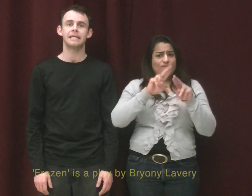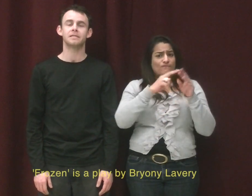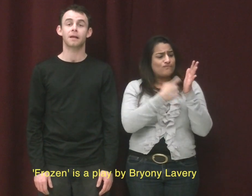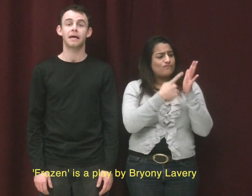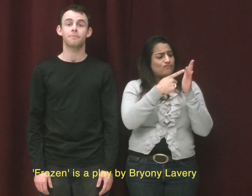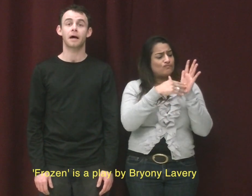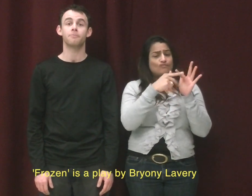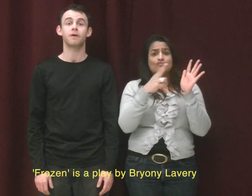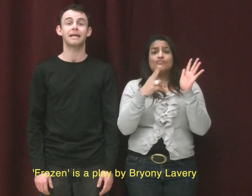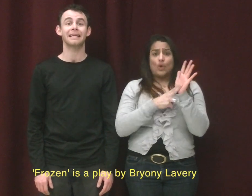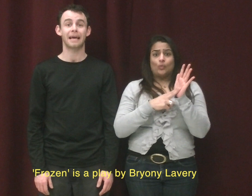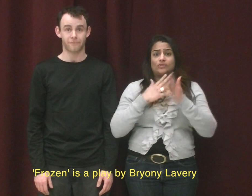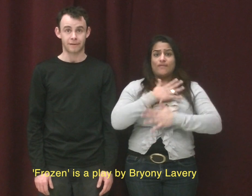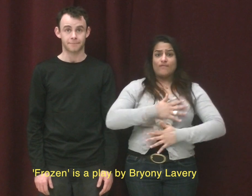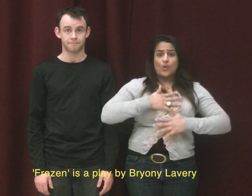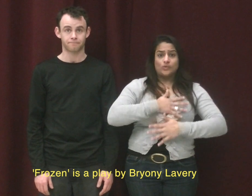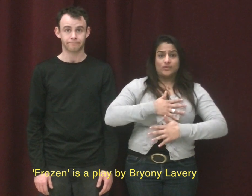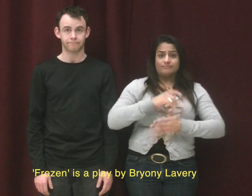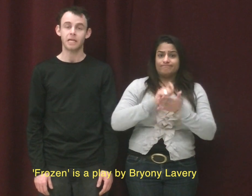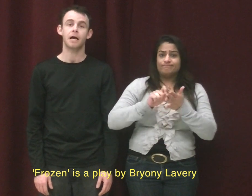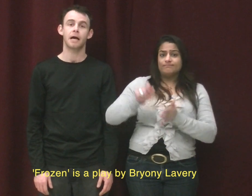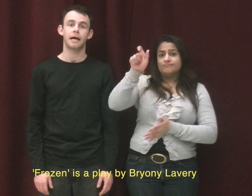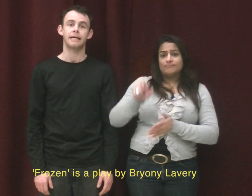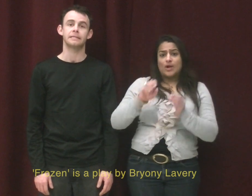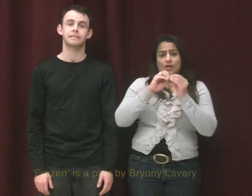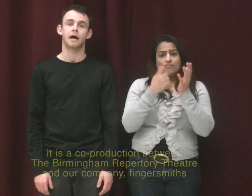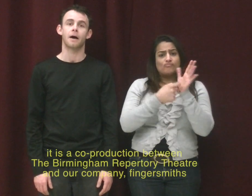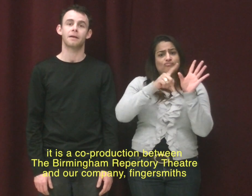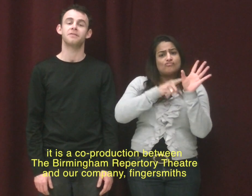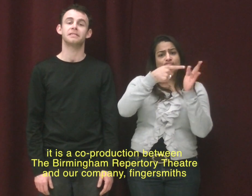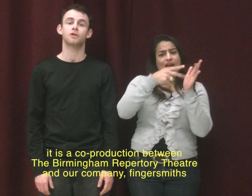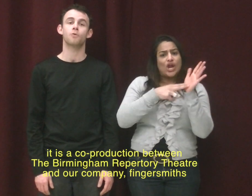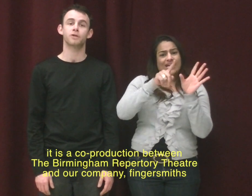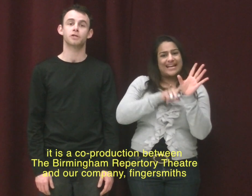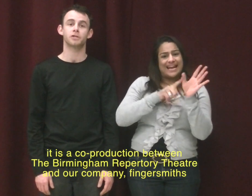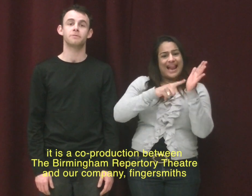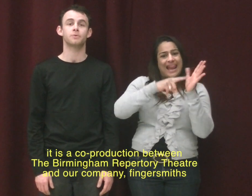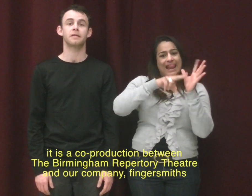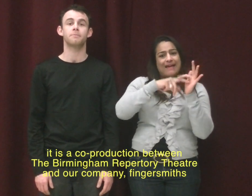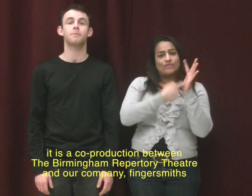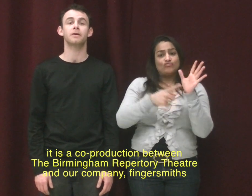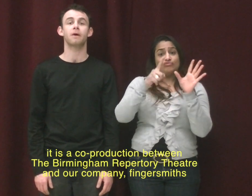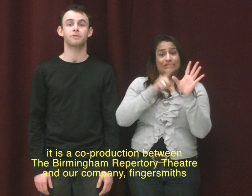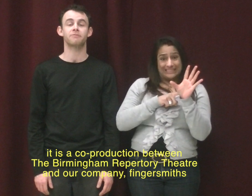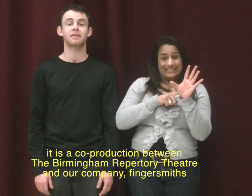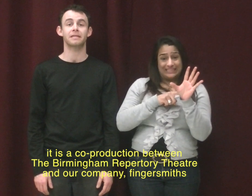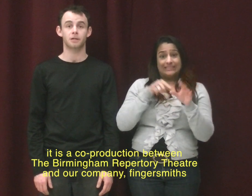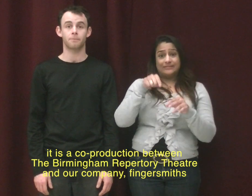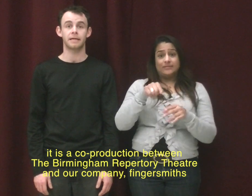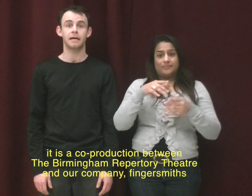is a play by Brian Lavery. It's a play that's in co-production between the Birmingham Repertory Theatre Company